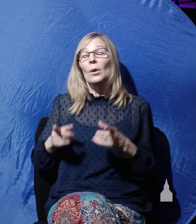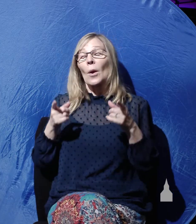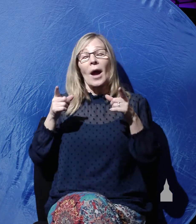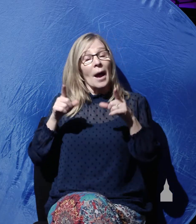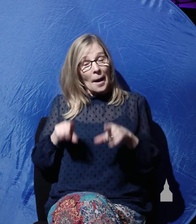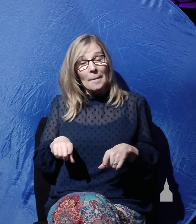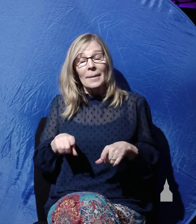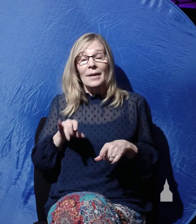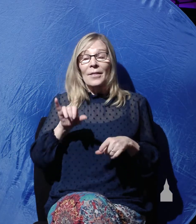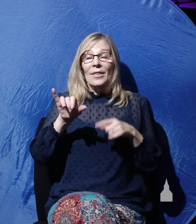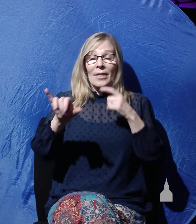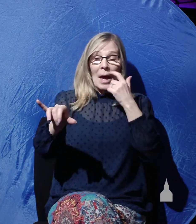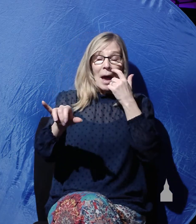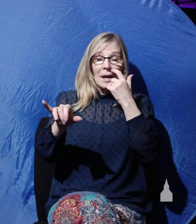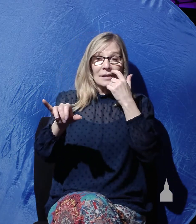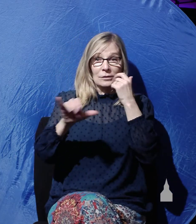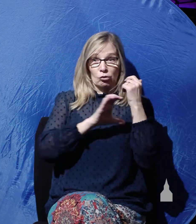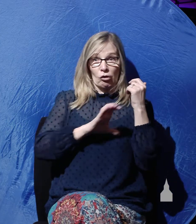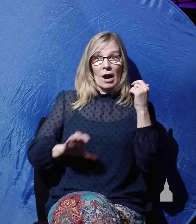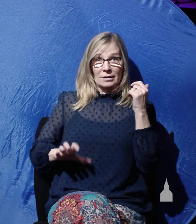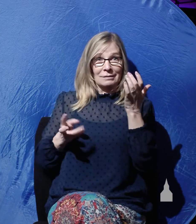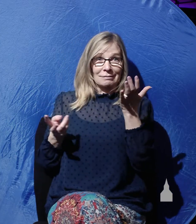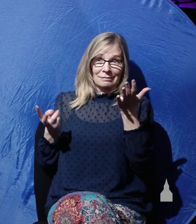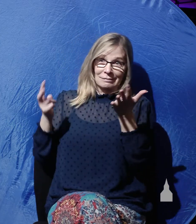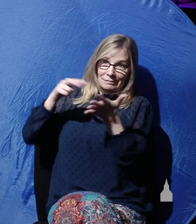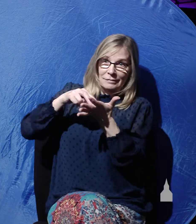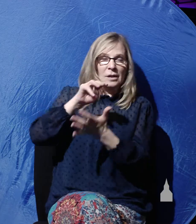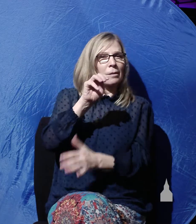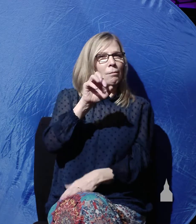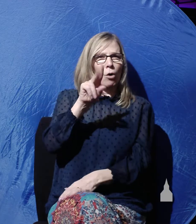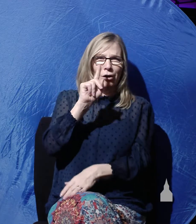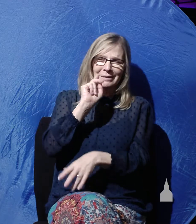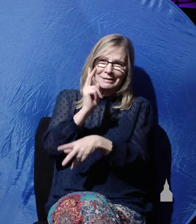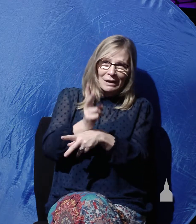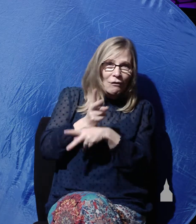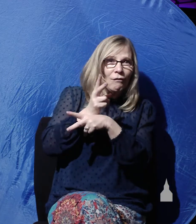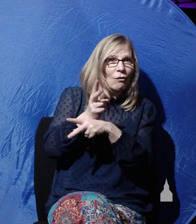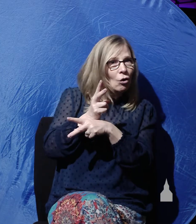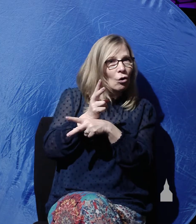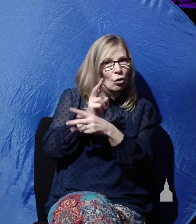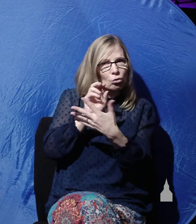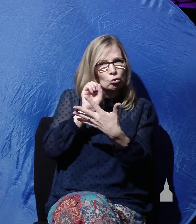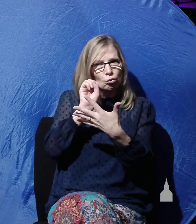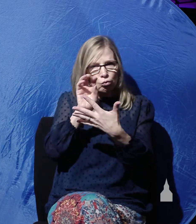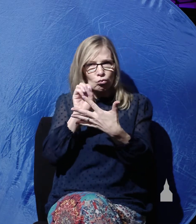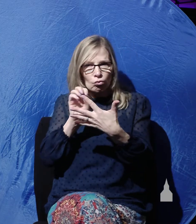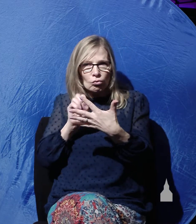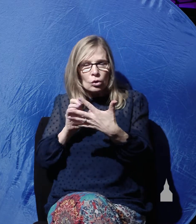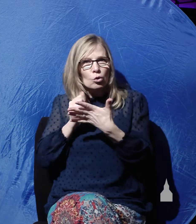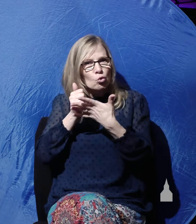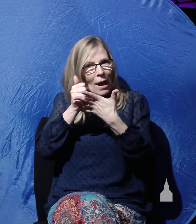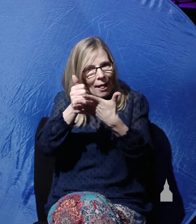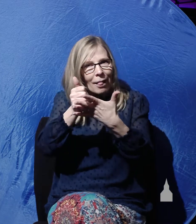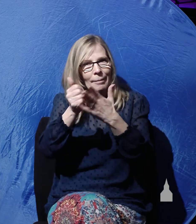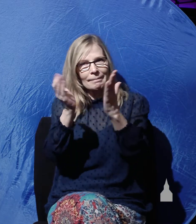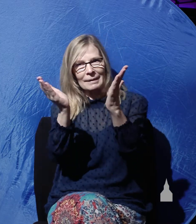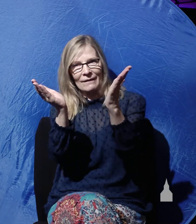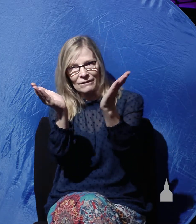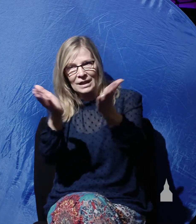event of Christ's resurrection, Mark was very careful to present it in a way that would help convince his readers